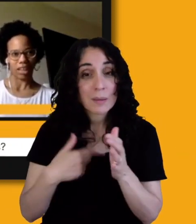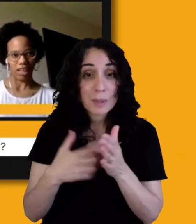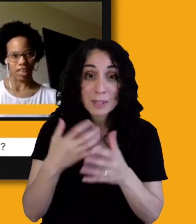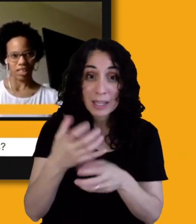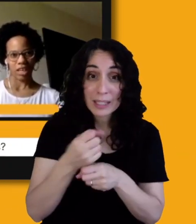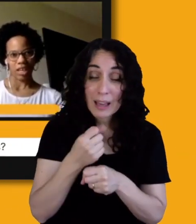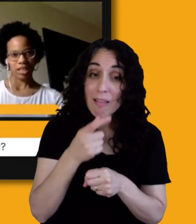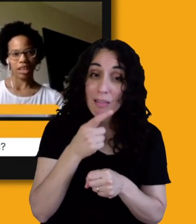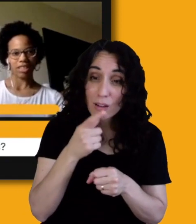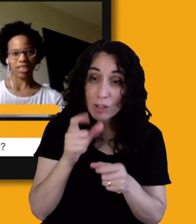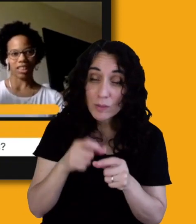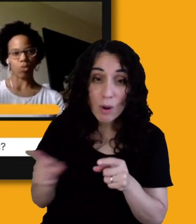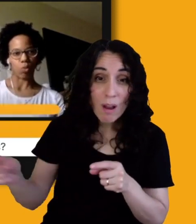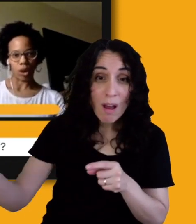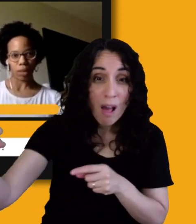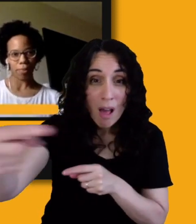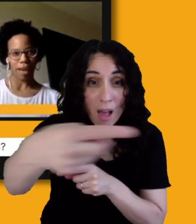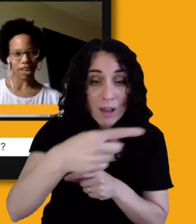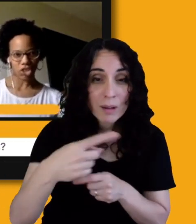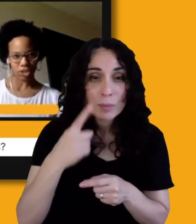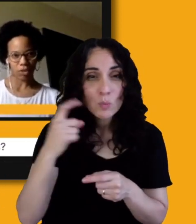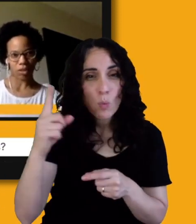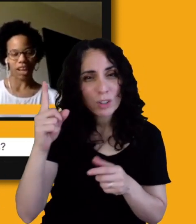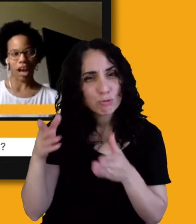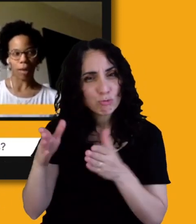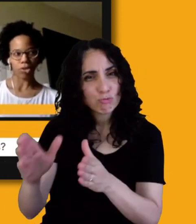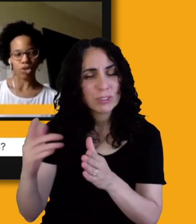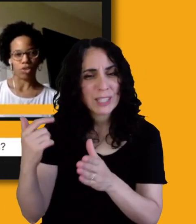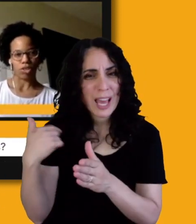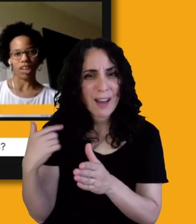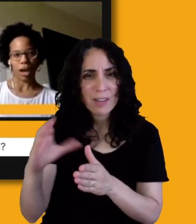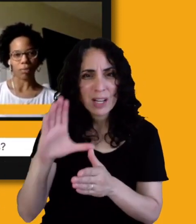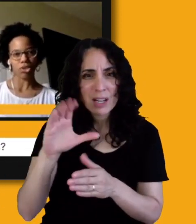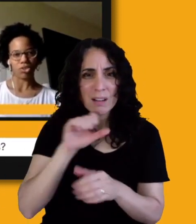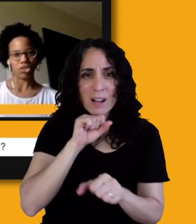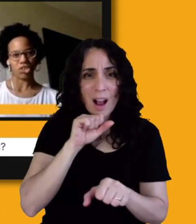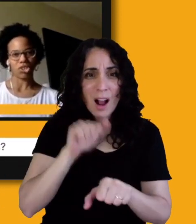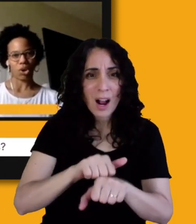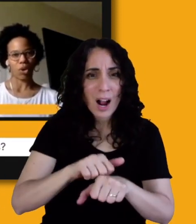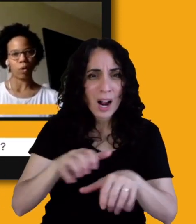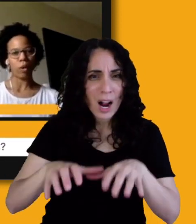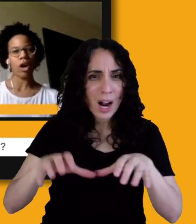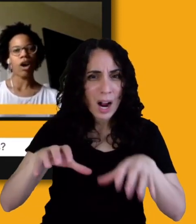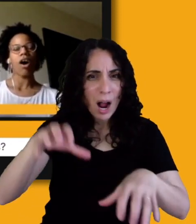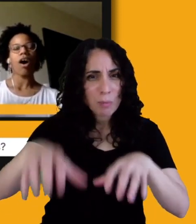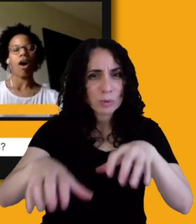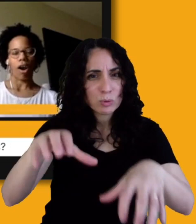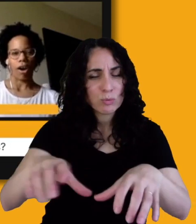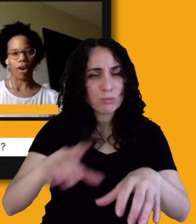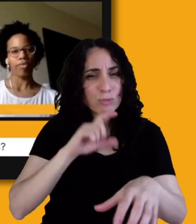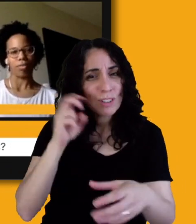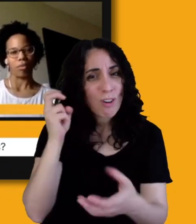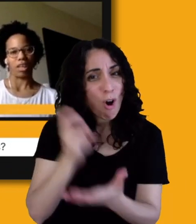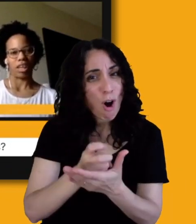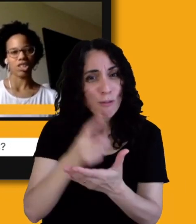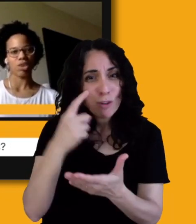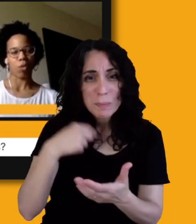there's like this one back street with cobblestones and cobblestones. Cobblestones are so hard for me to walk